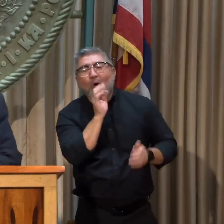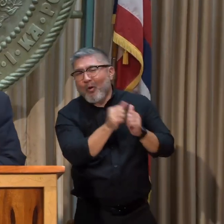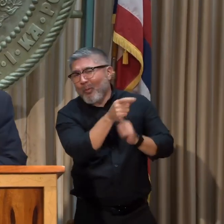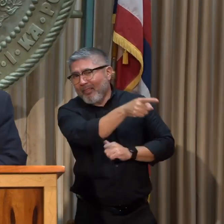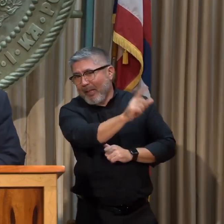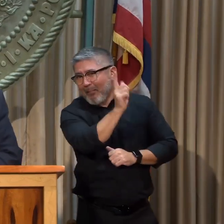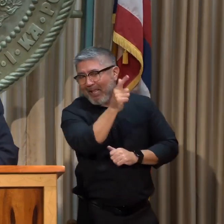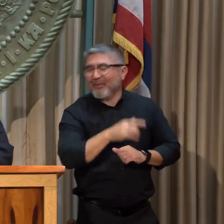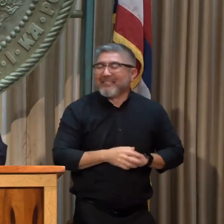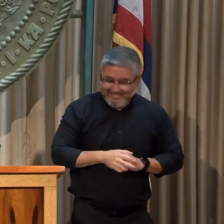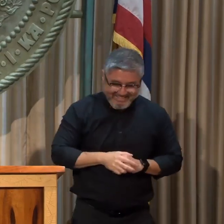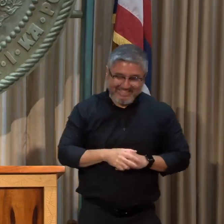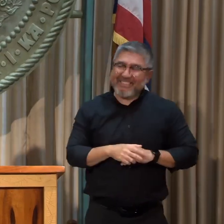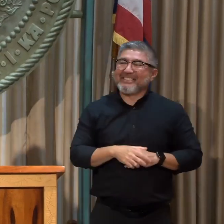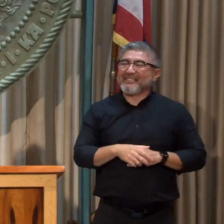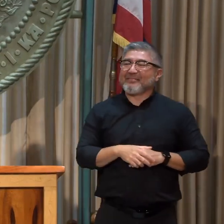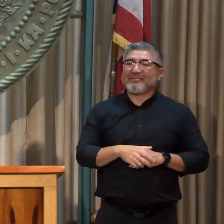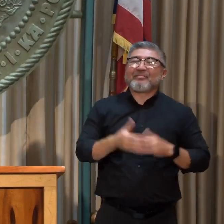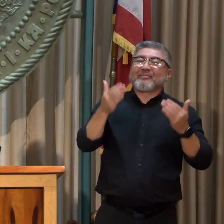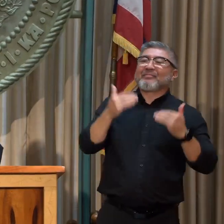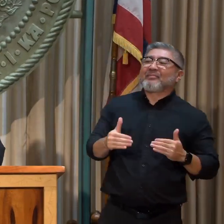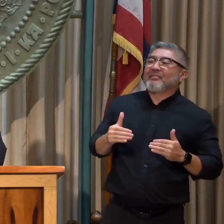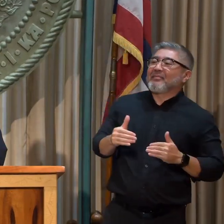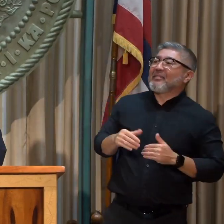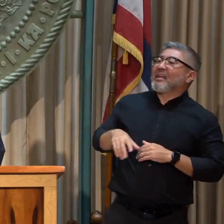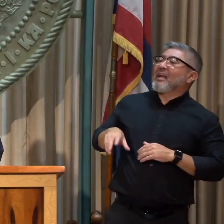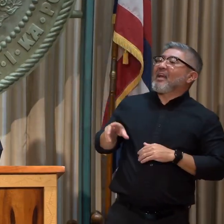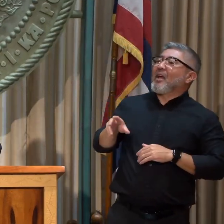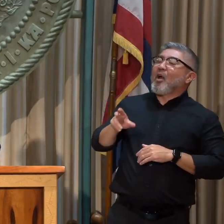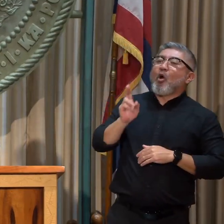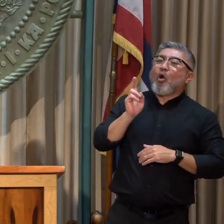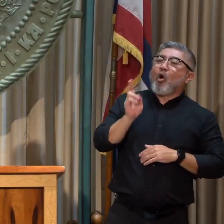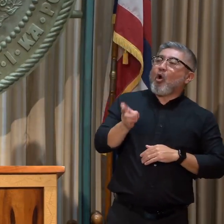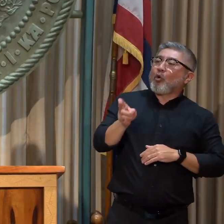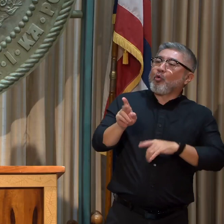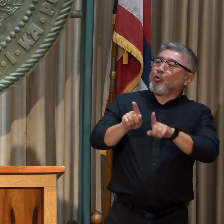Mahalo. Our next question comes from Victoria Honolulu, Star Advertiser.